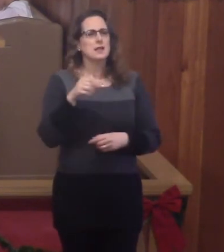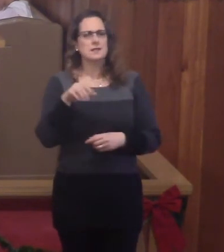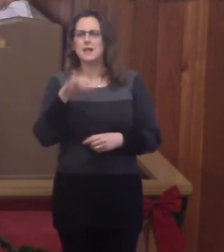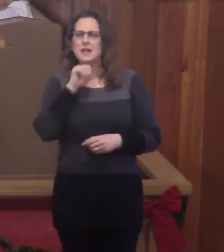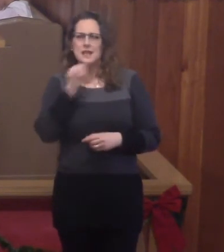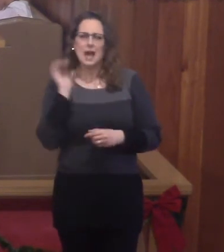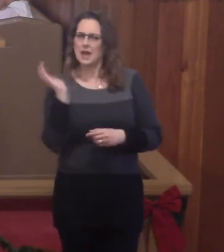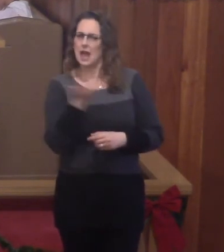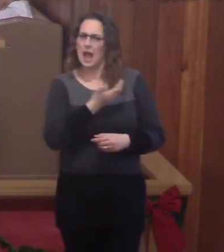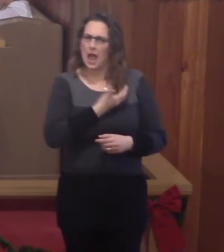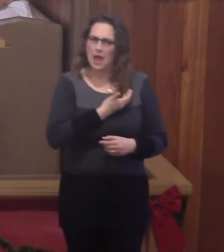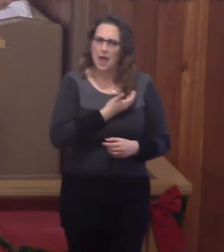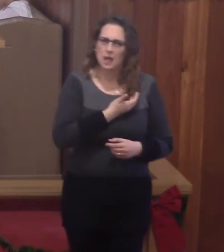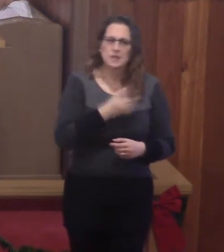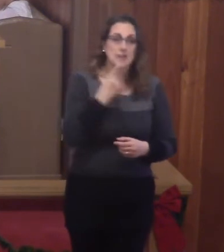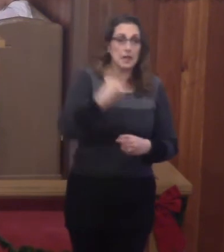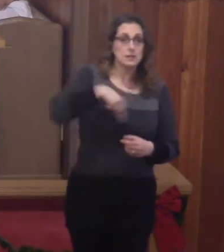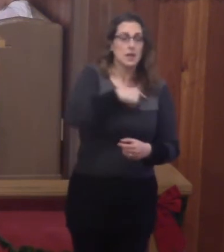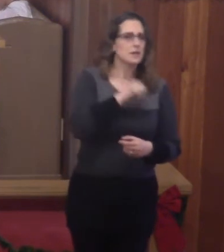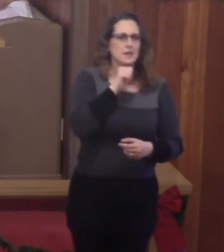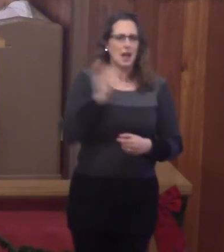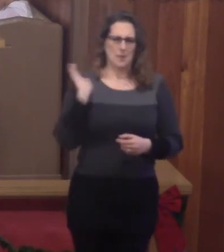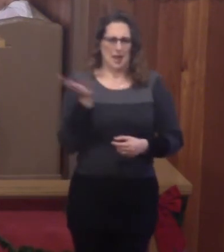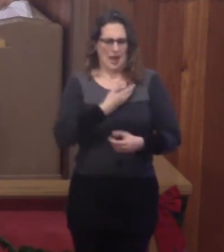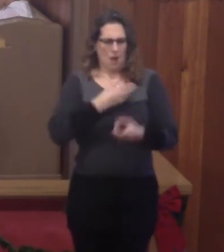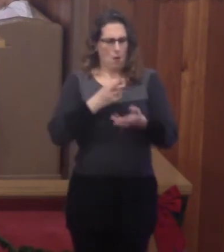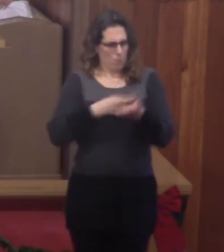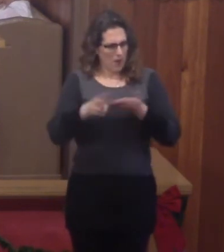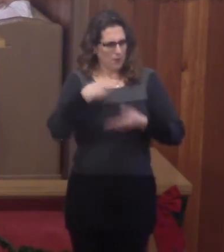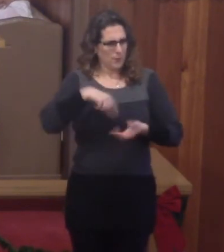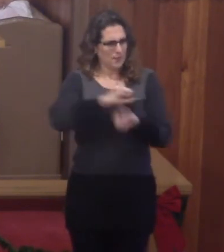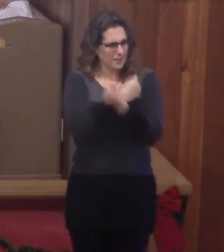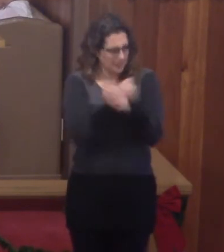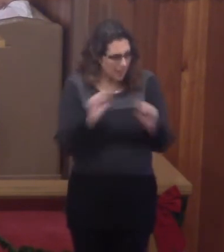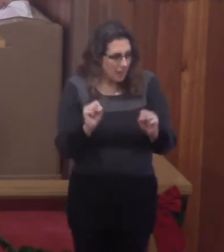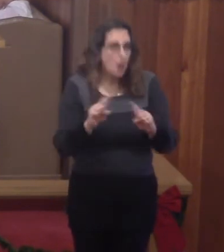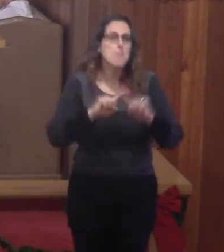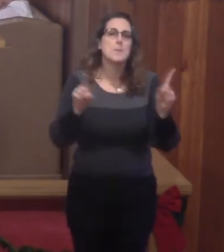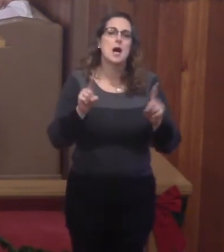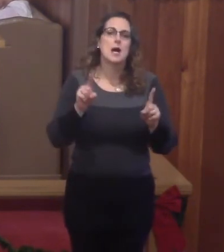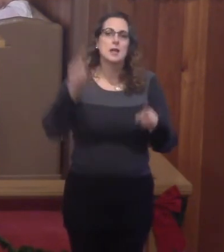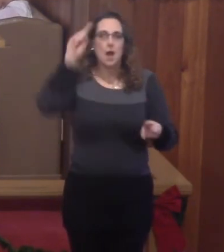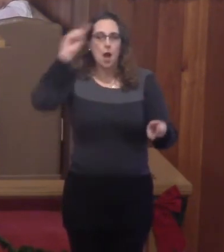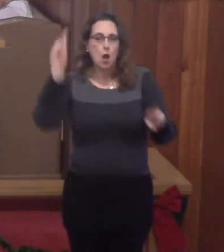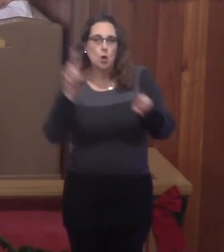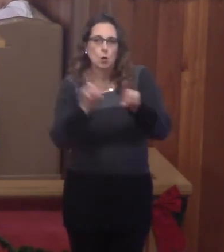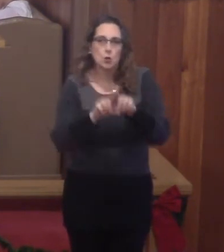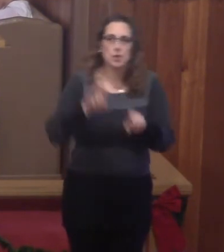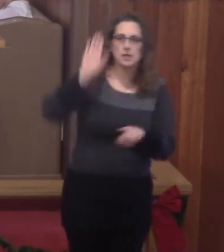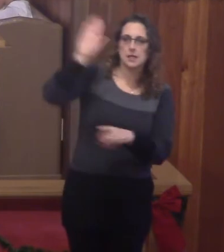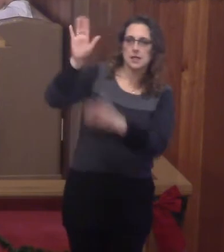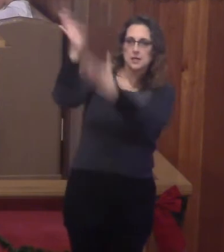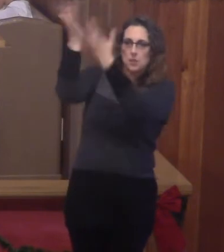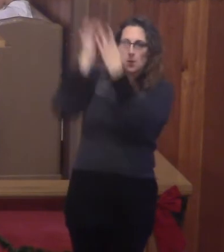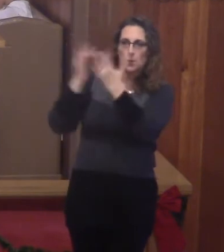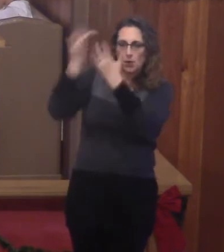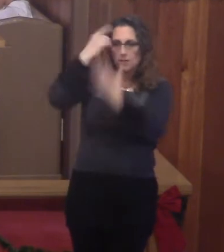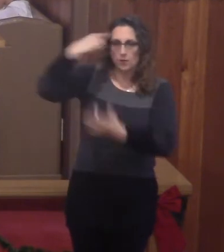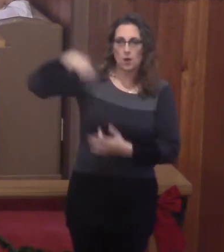our own righteousness that we are saved, but rather it is according to Jesus' mercy for us. For yes, John